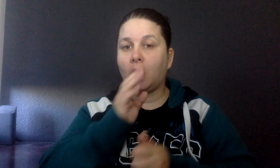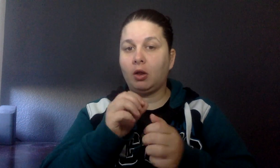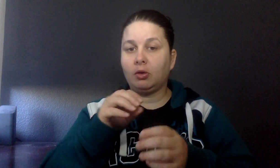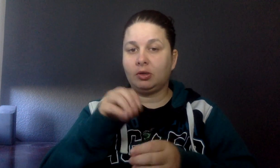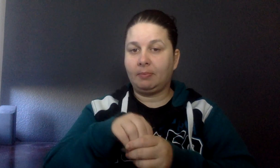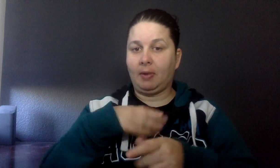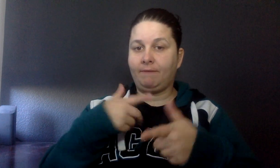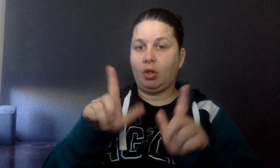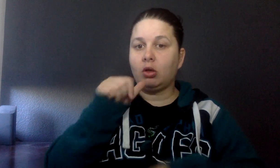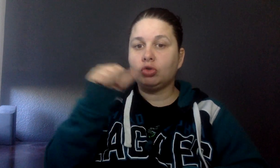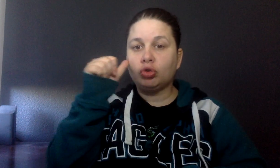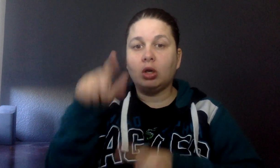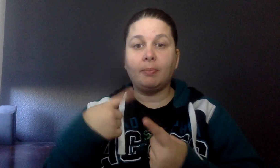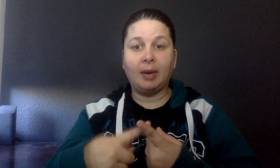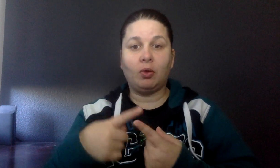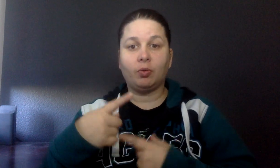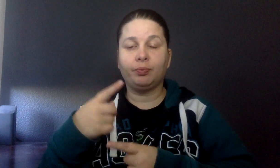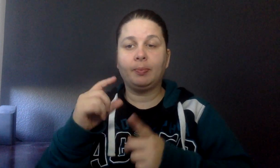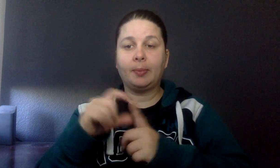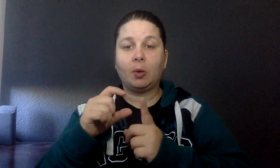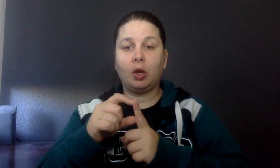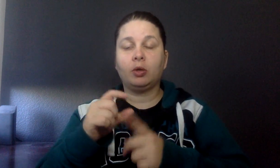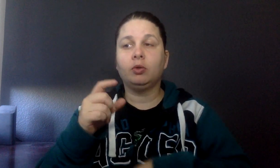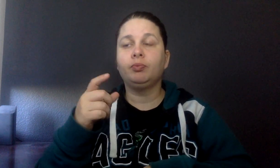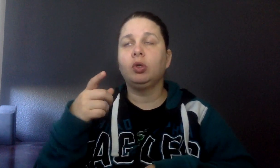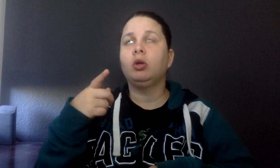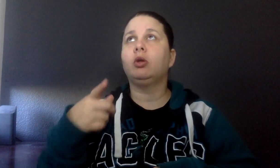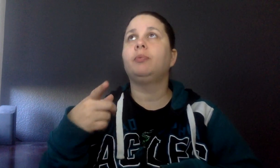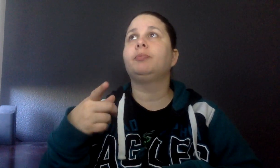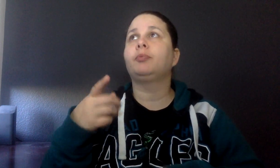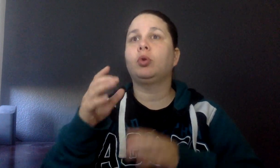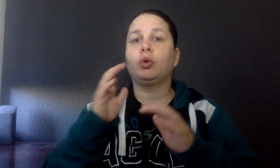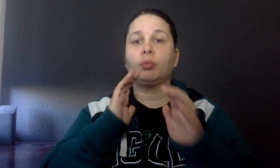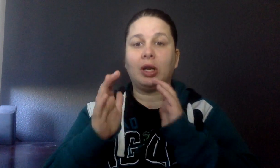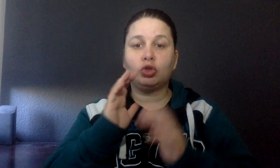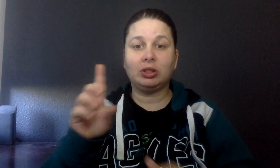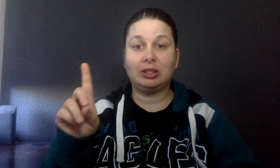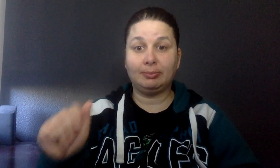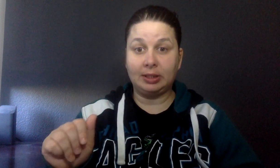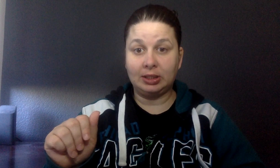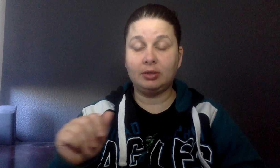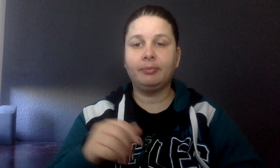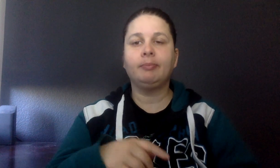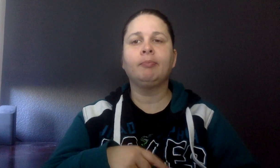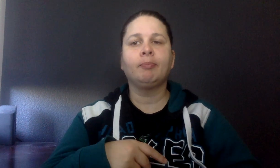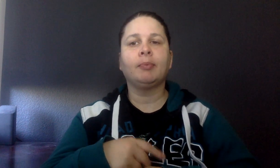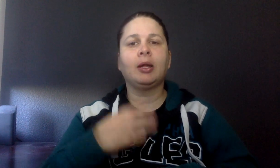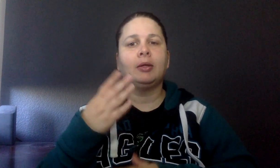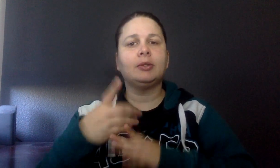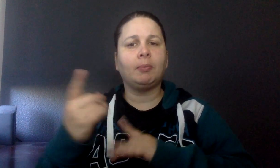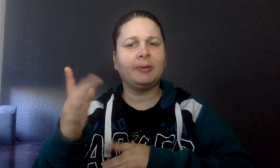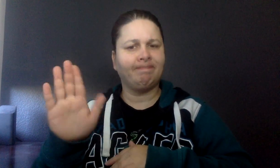my boss is set and bound. Um, I'm just going to spend the most,